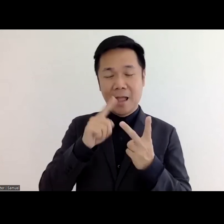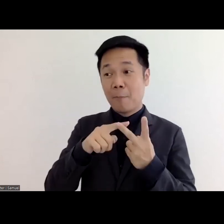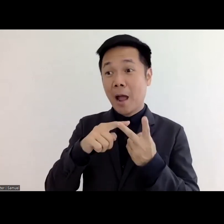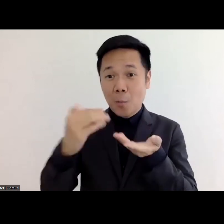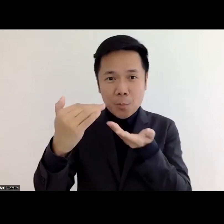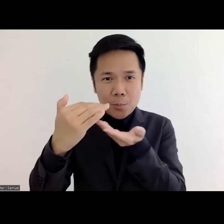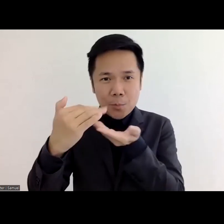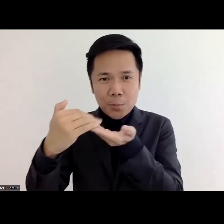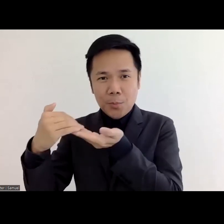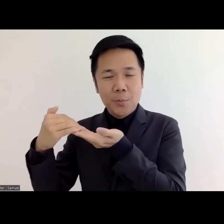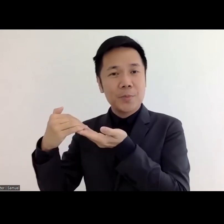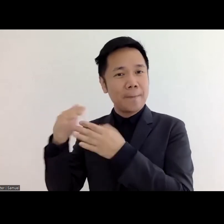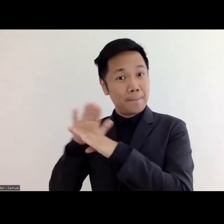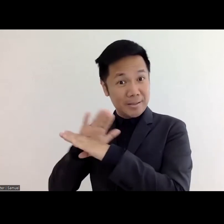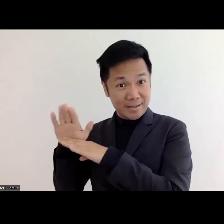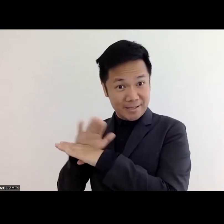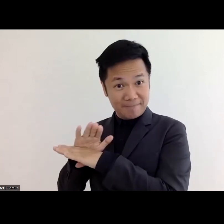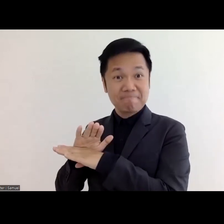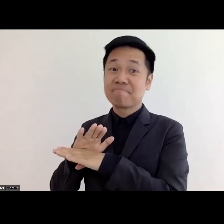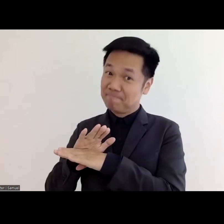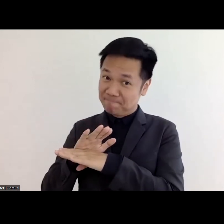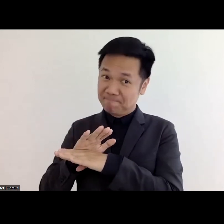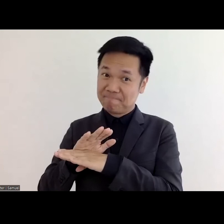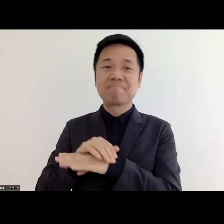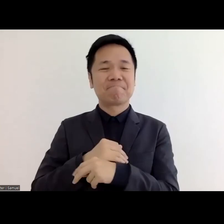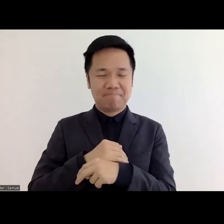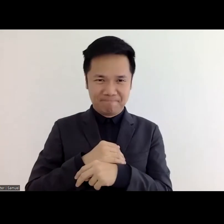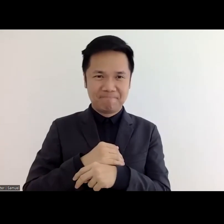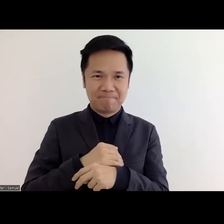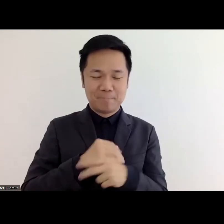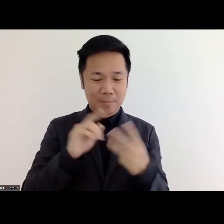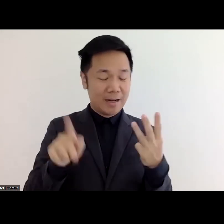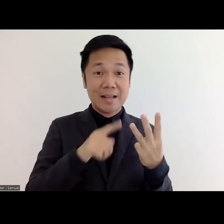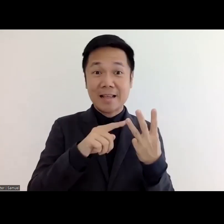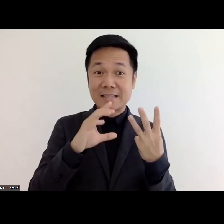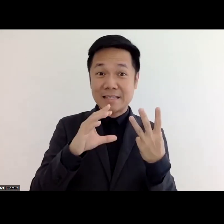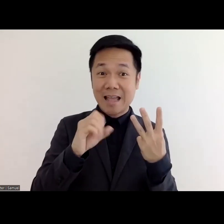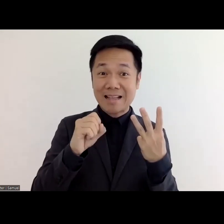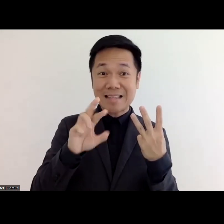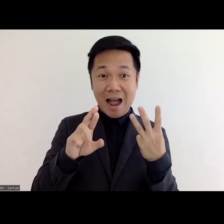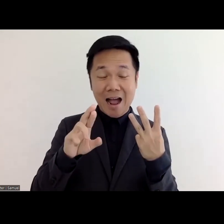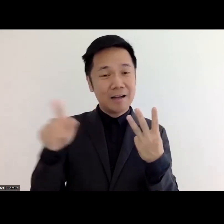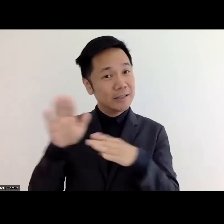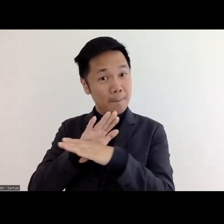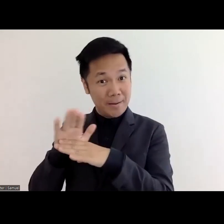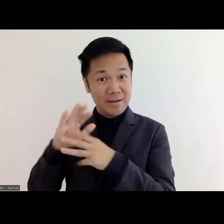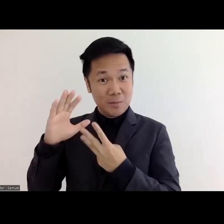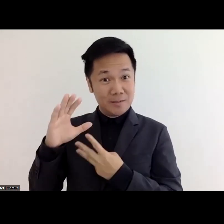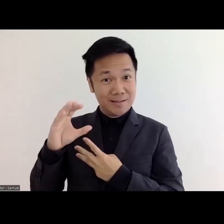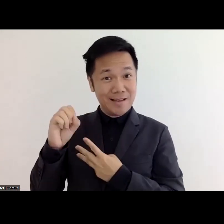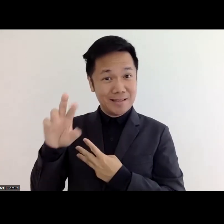um i think uh also uh this emergence of csr corporate social responsibility as